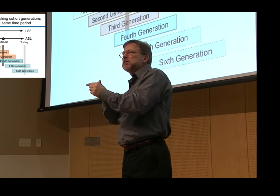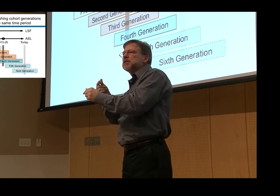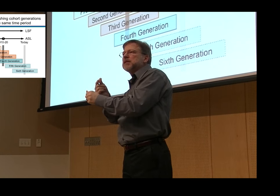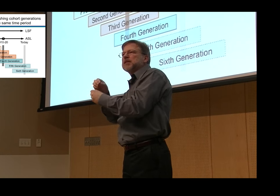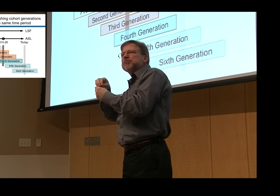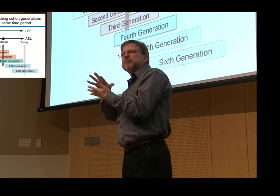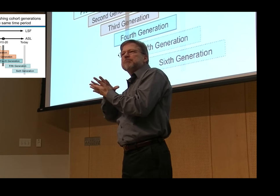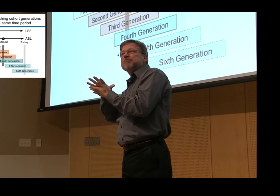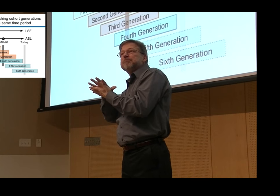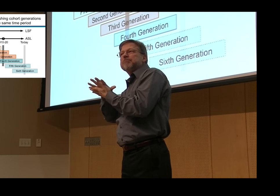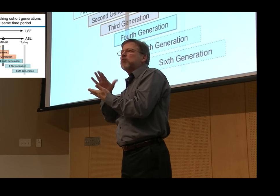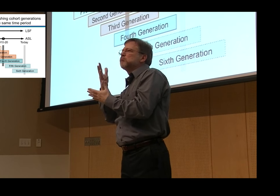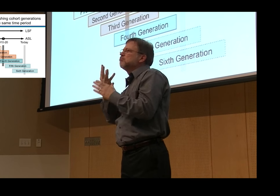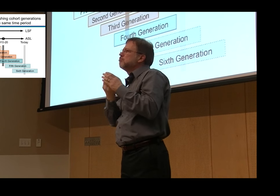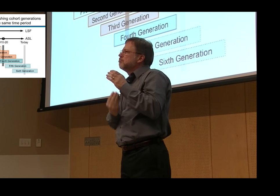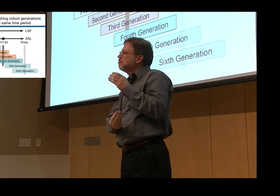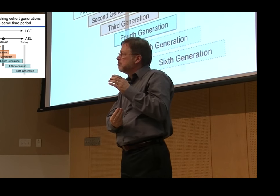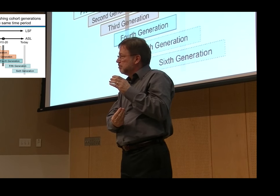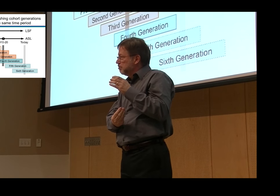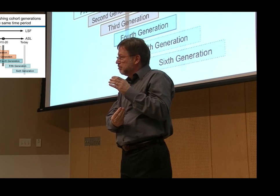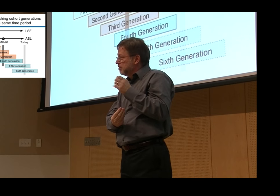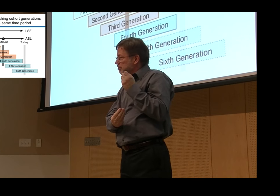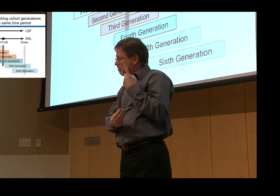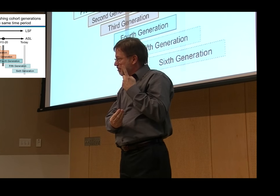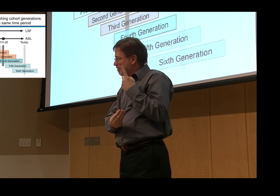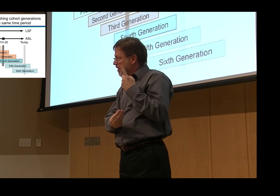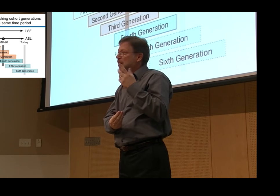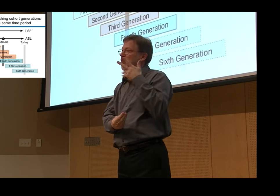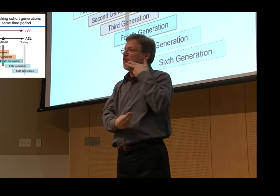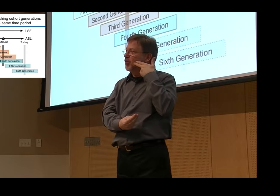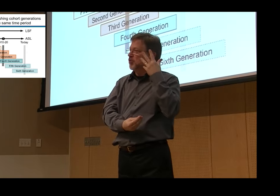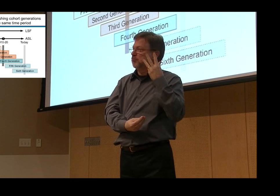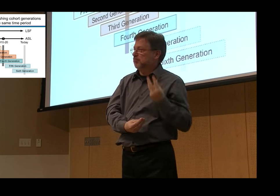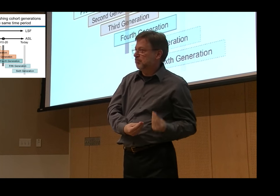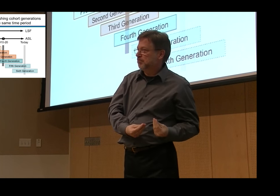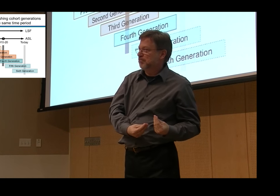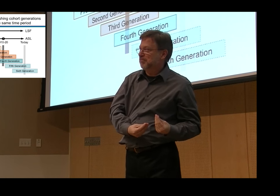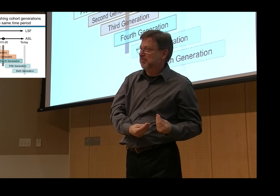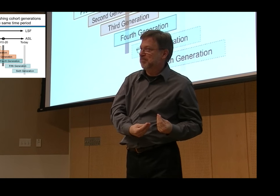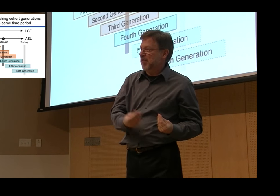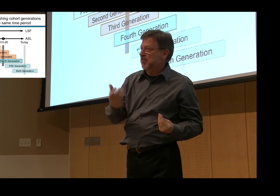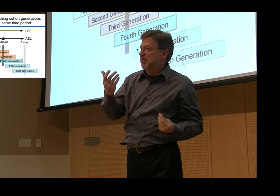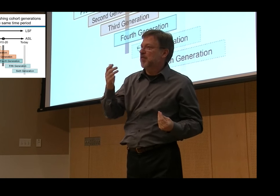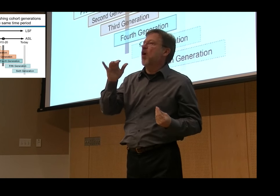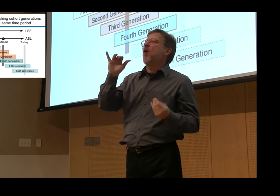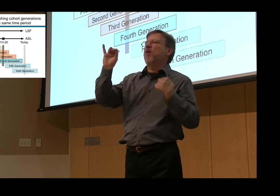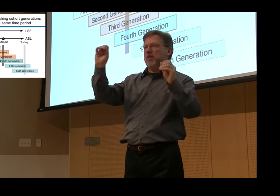in their style of signing, meaning in the characteristics or patterns of signing. Understand that at